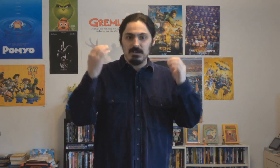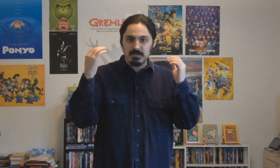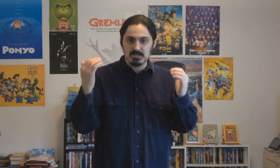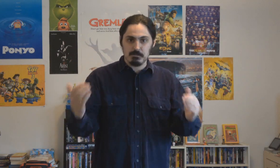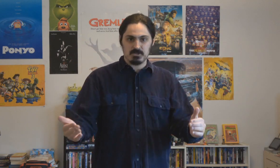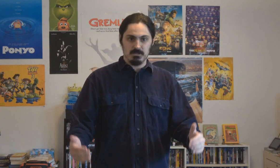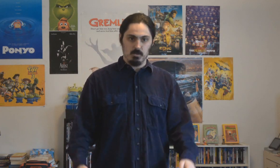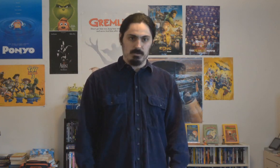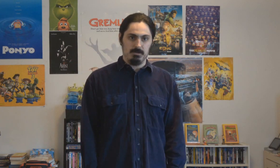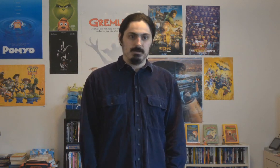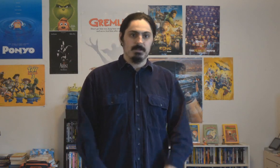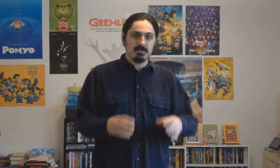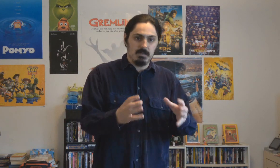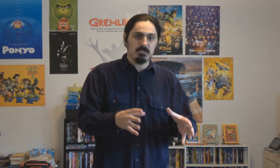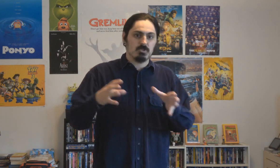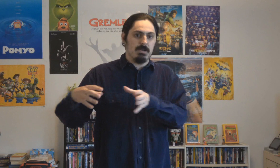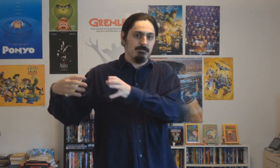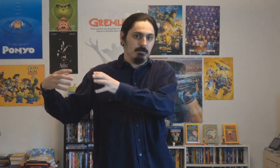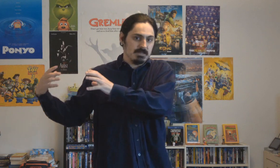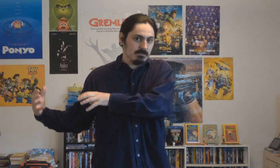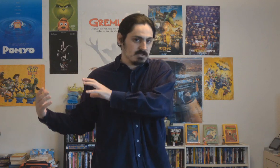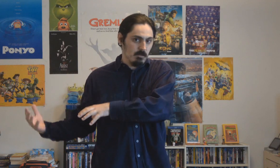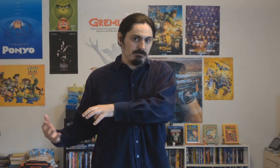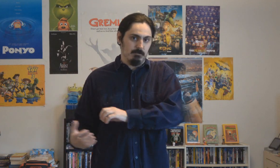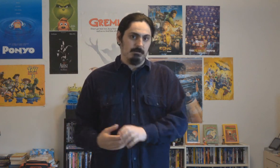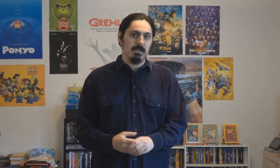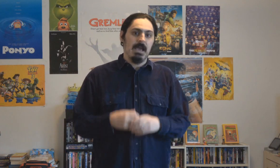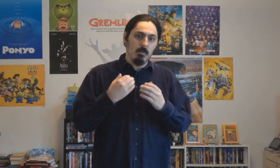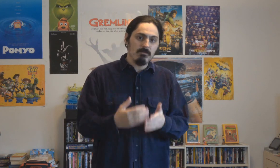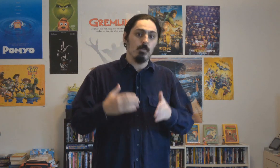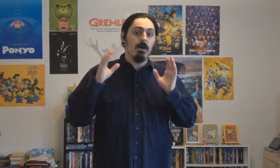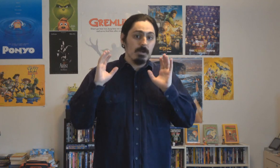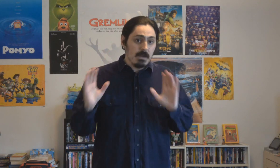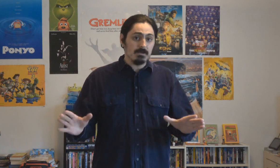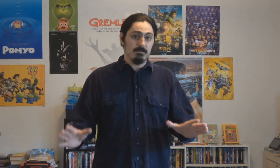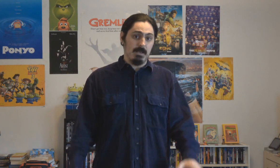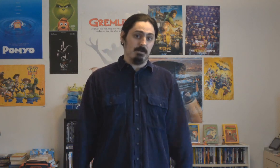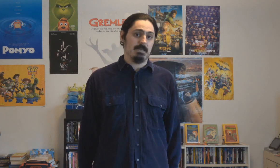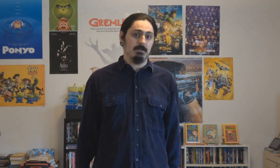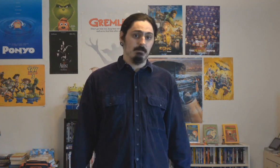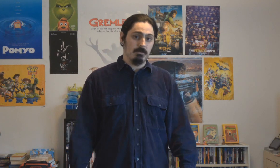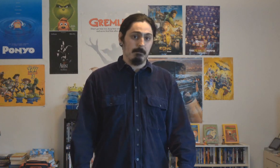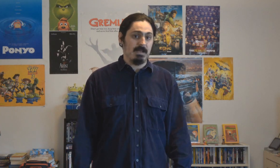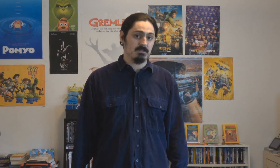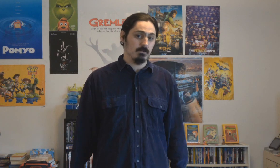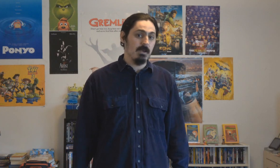found especially corny. These elements drag the film down somewhat for me. However, while I would not give Hannah Montana the movie a passing grade,